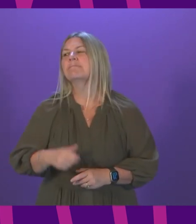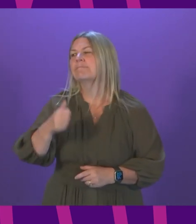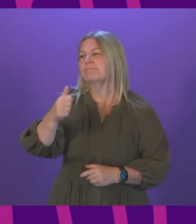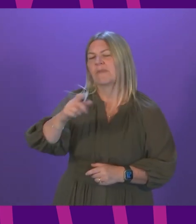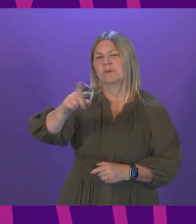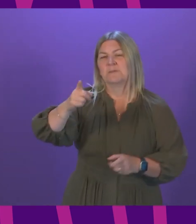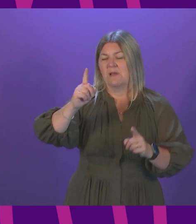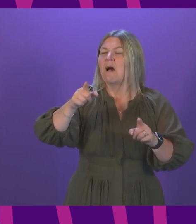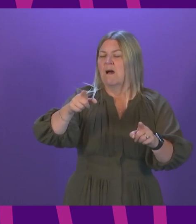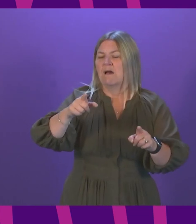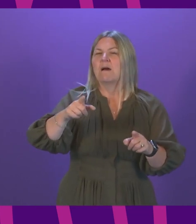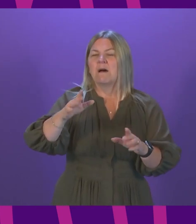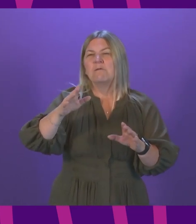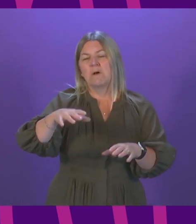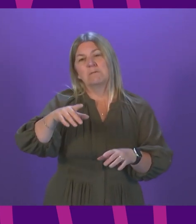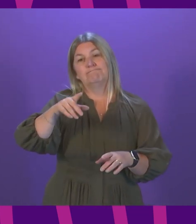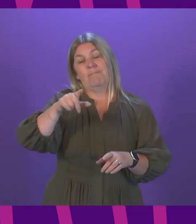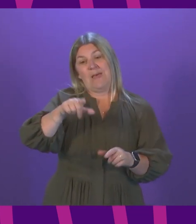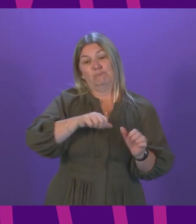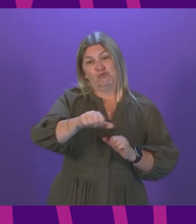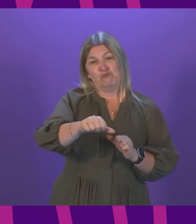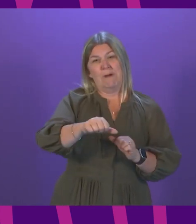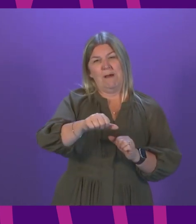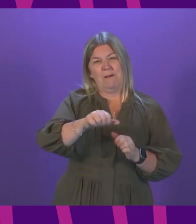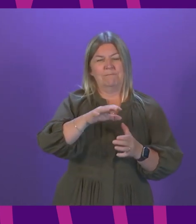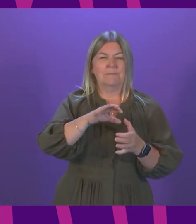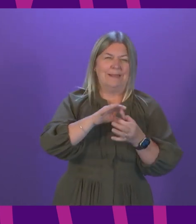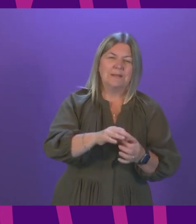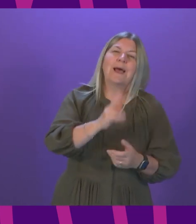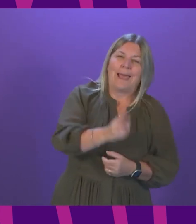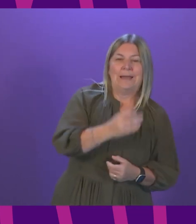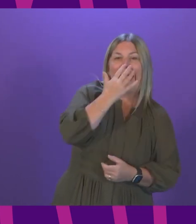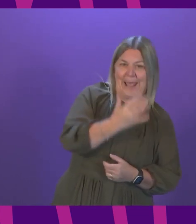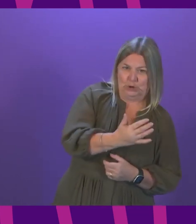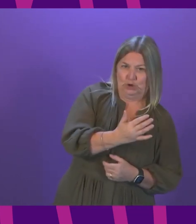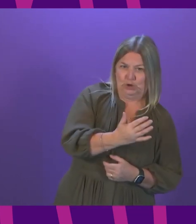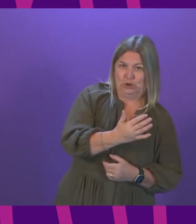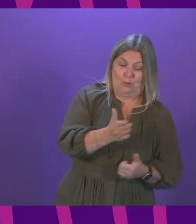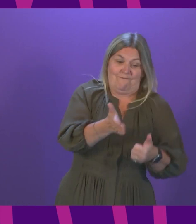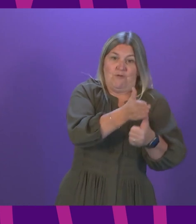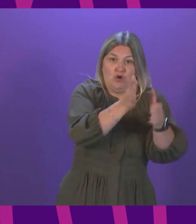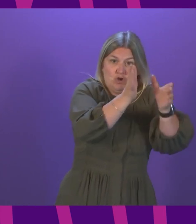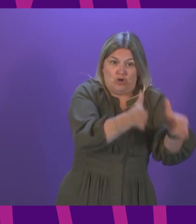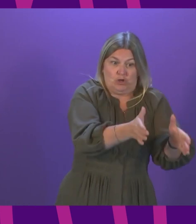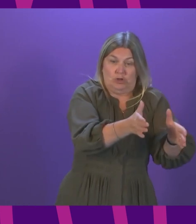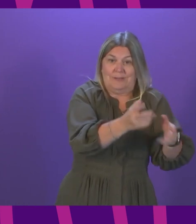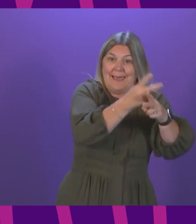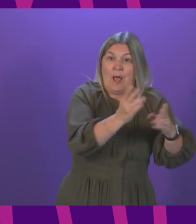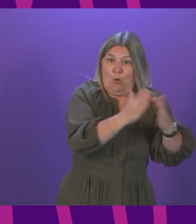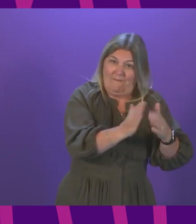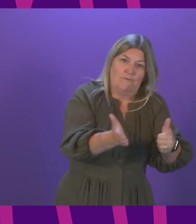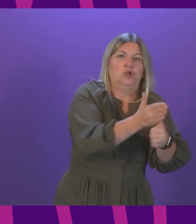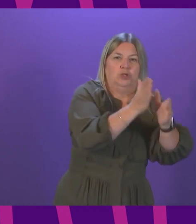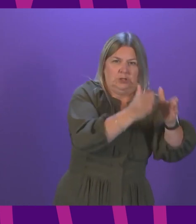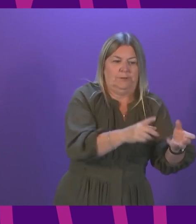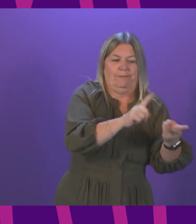programme was, partly in relation to age. So, for older people in care homes, the booster programme has started, and it